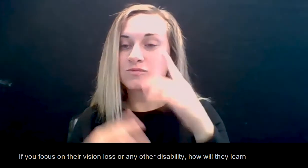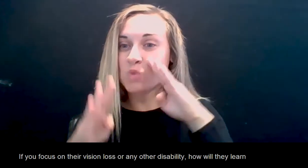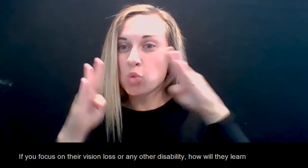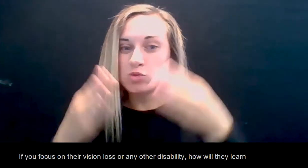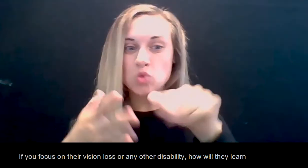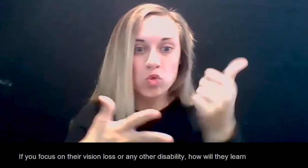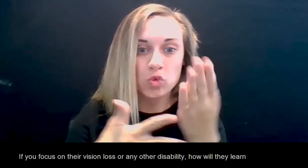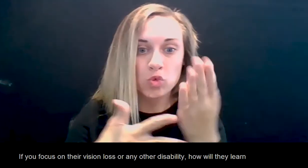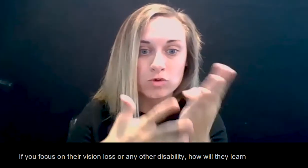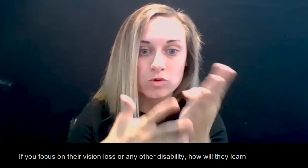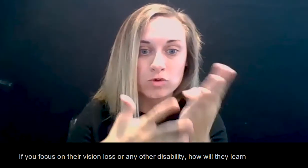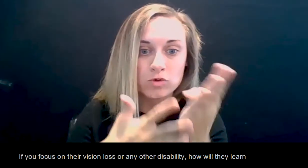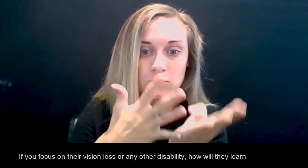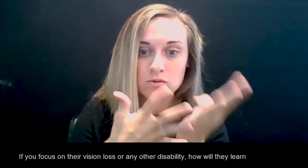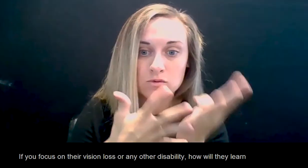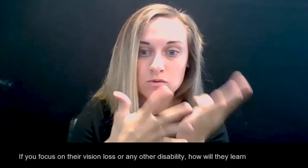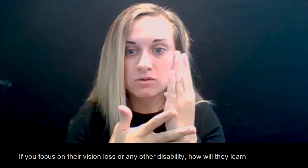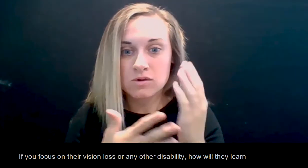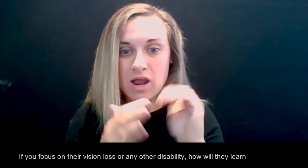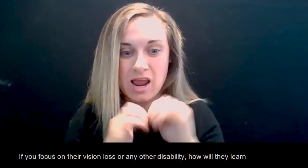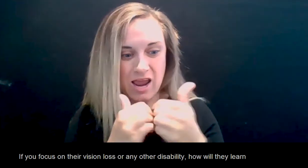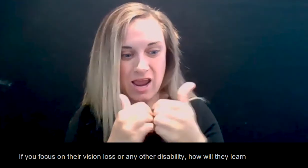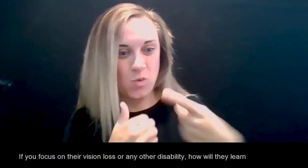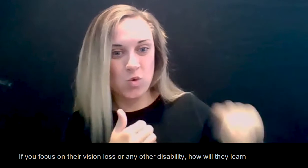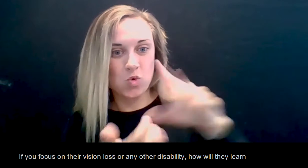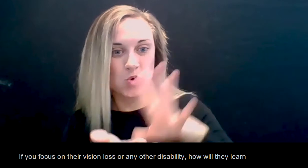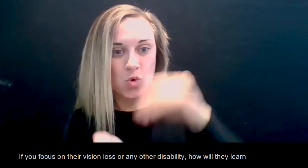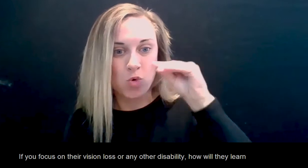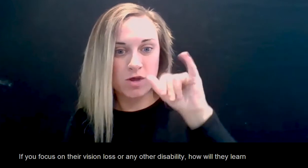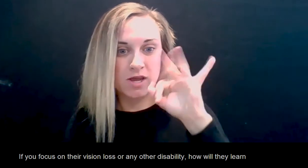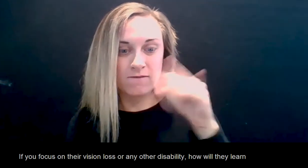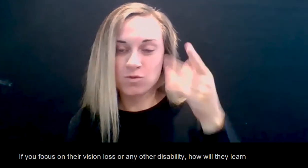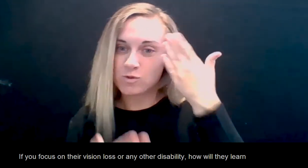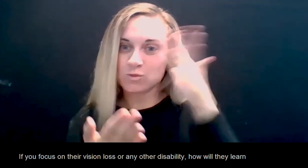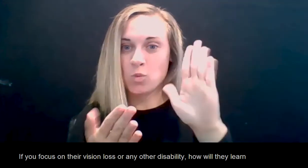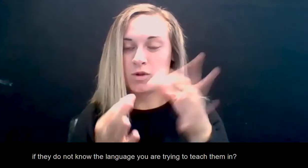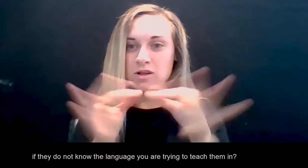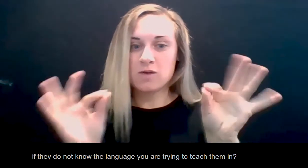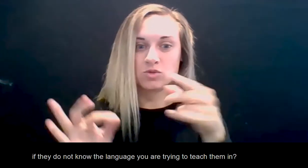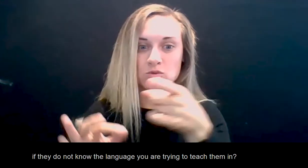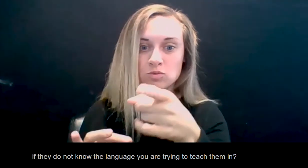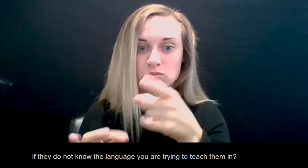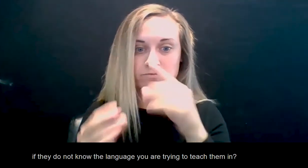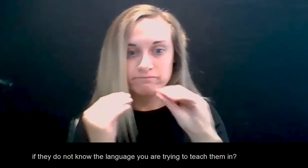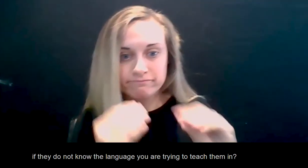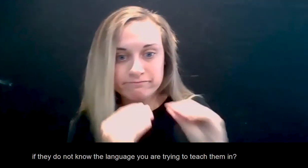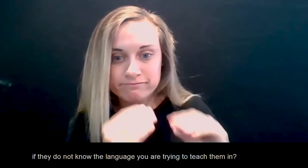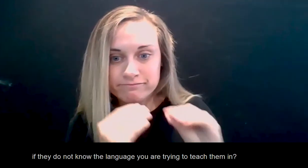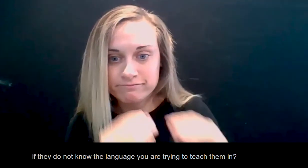focus on their vision loss or any other disability, how will they learn learn if they do not know the language you are trying